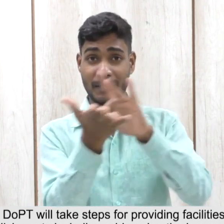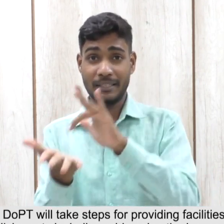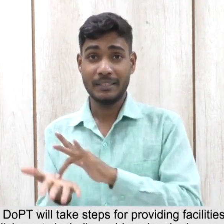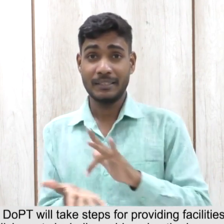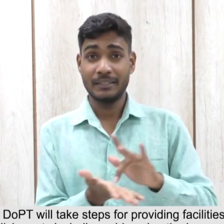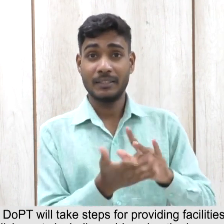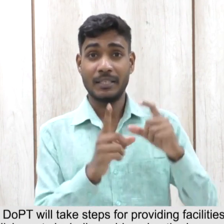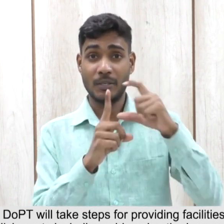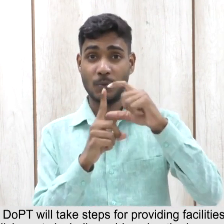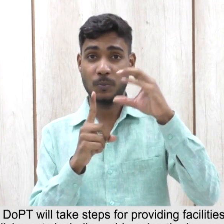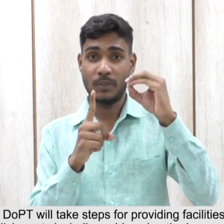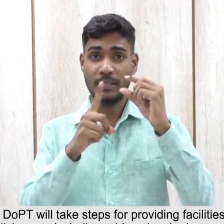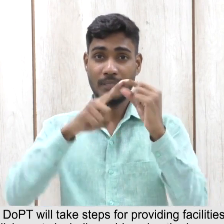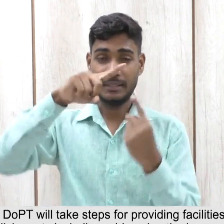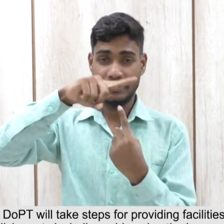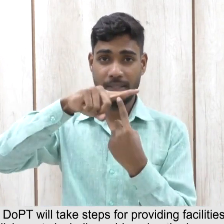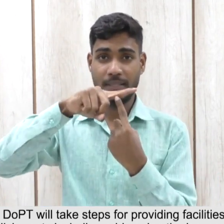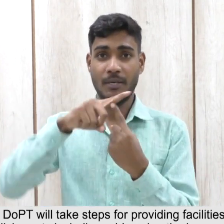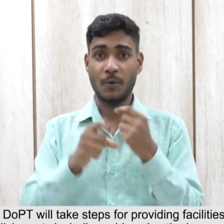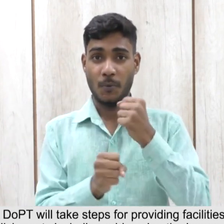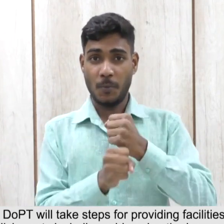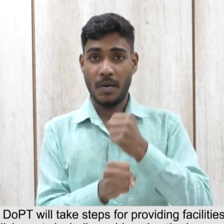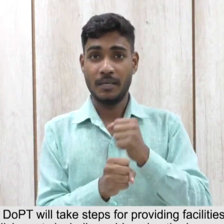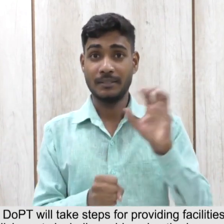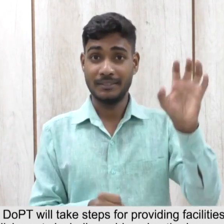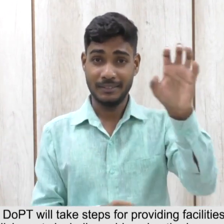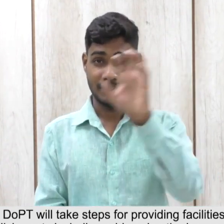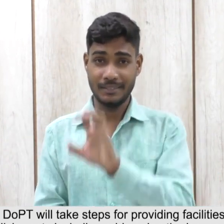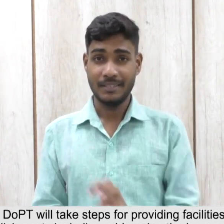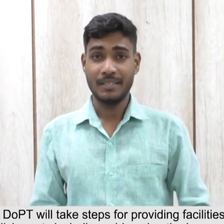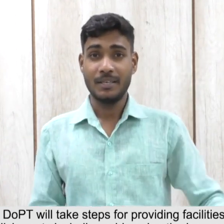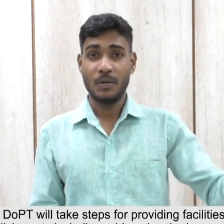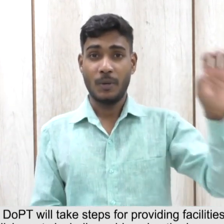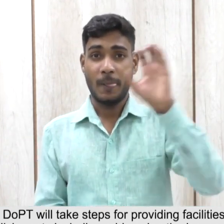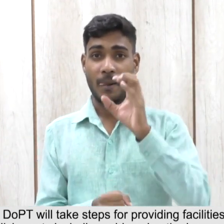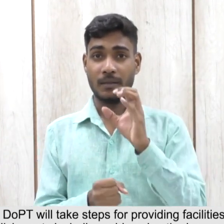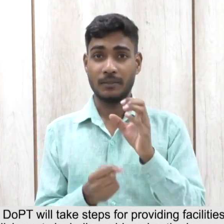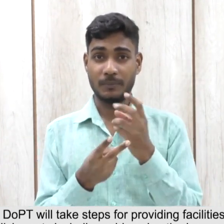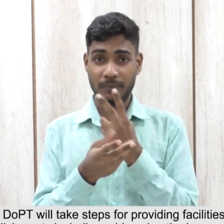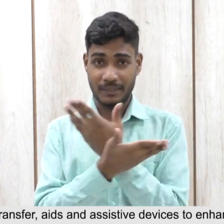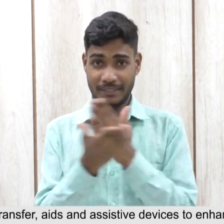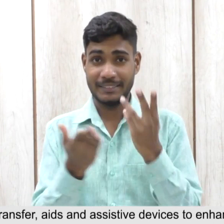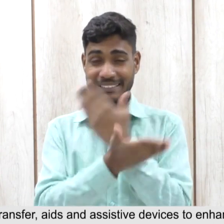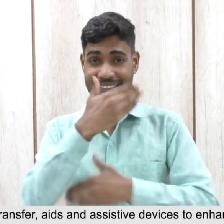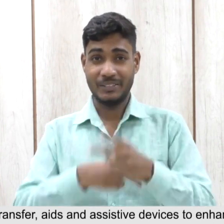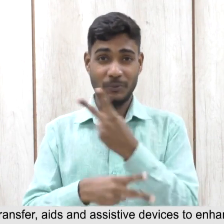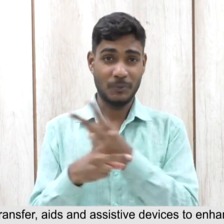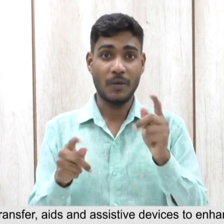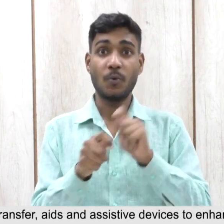disabilities in government establishments, including addressing the issues such as special leave, preferential posting,